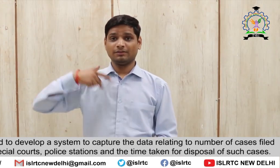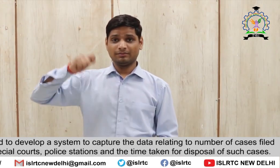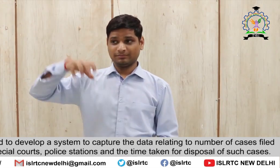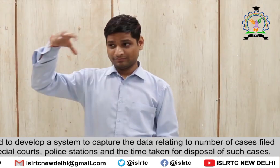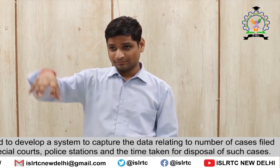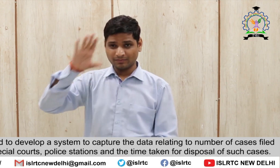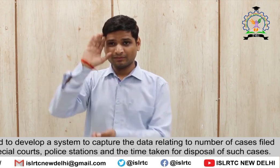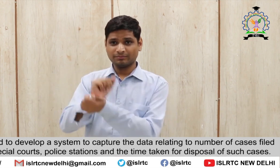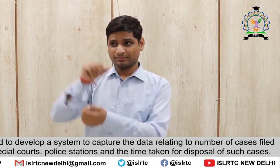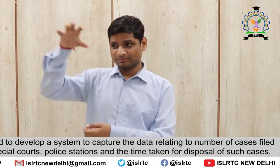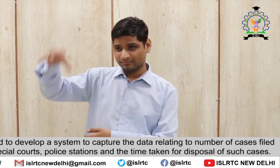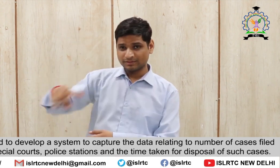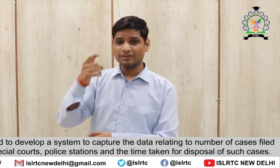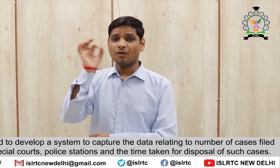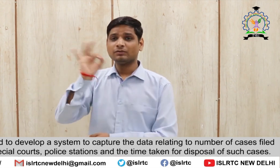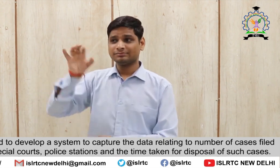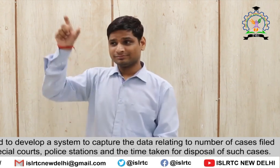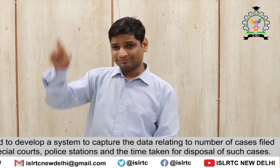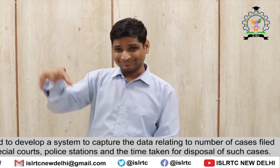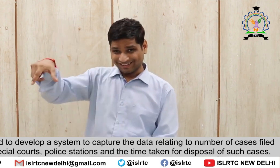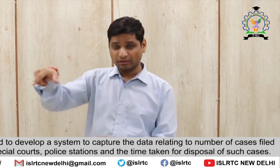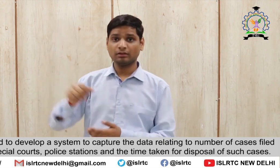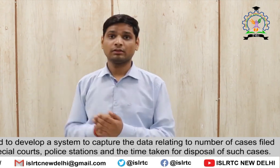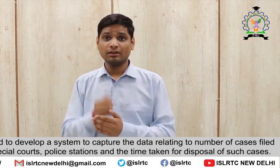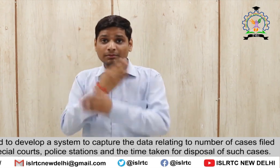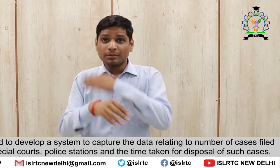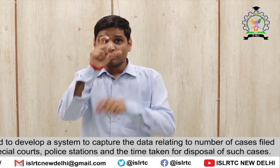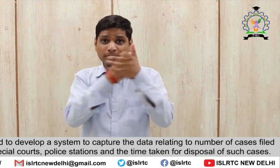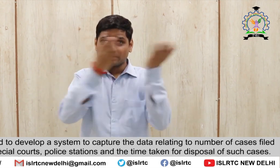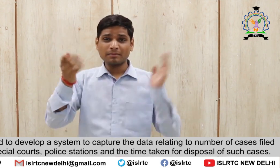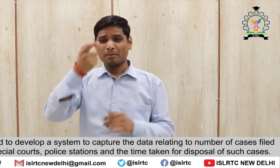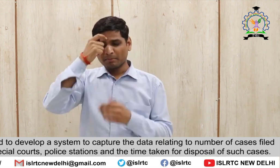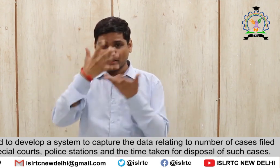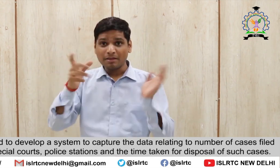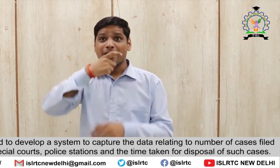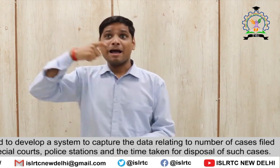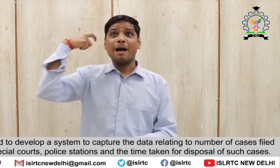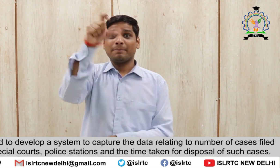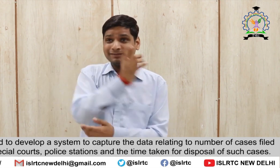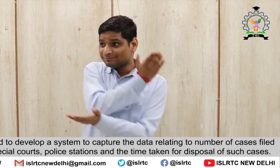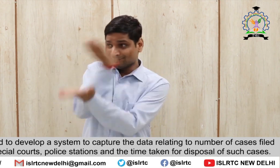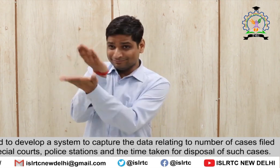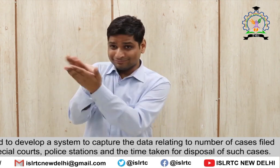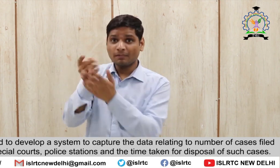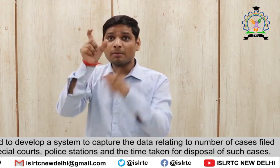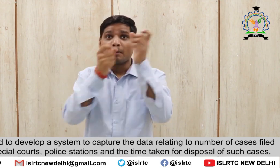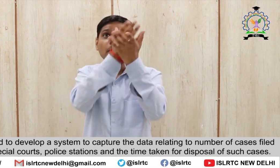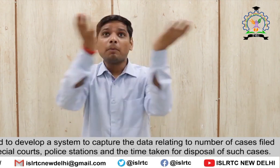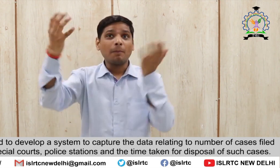There is a need To develop a system To capture the data Relating to number of cases Filed by PWDs In special courts Police stations